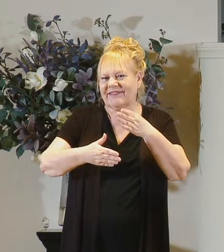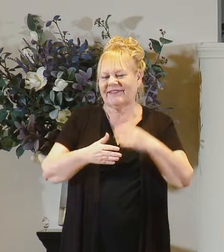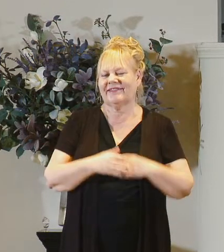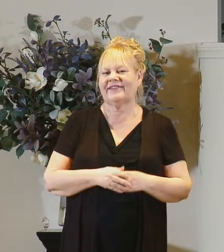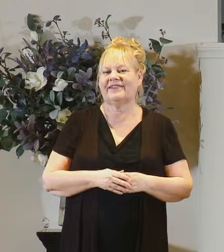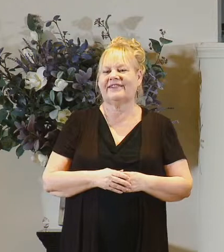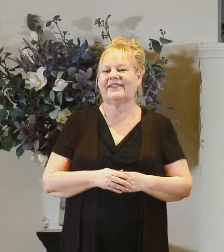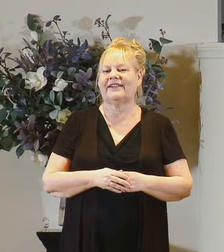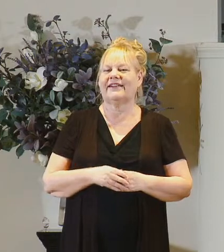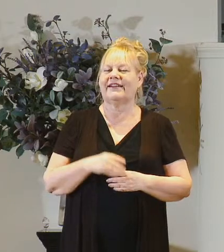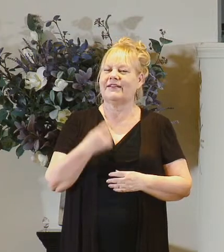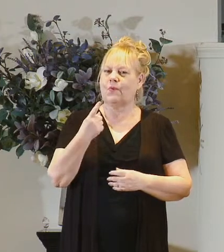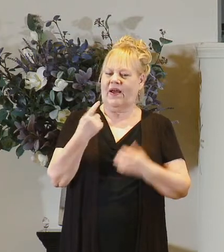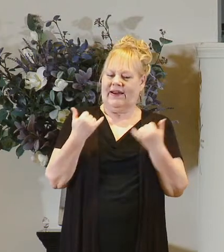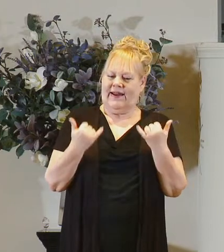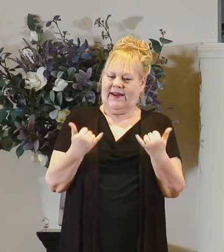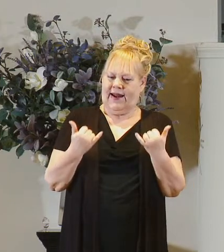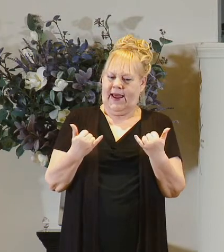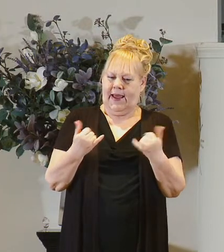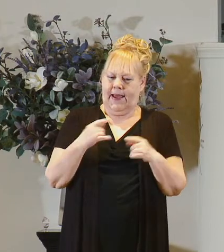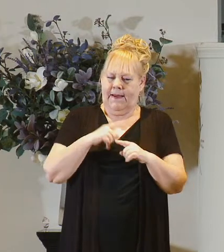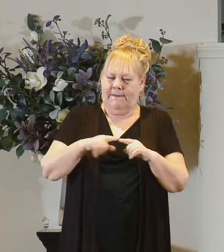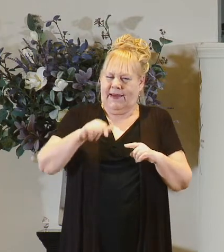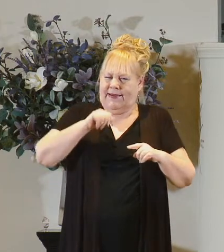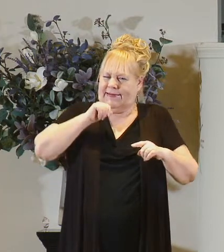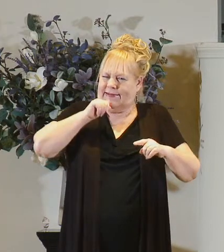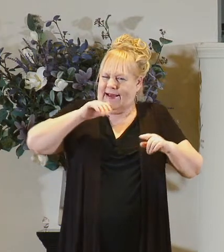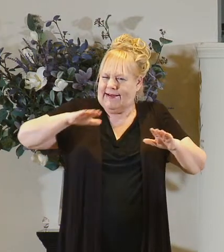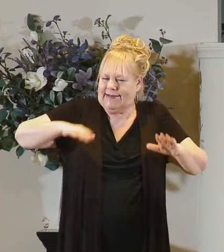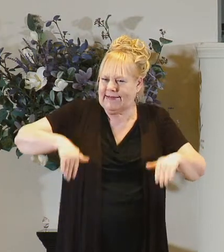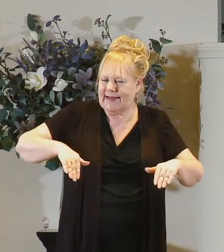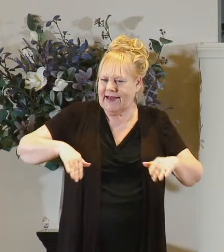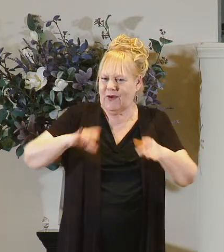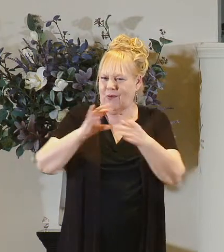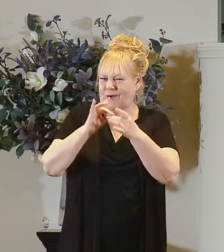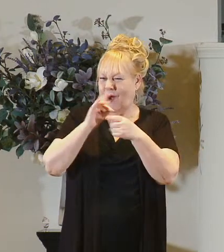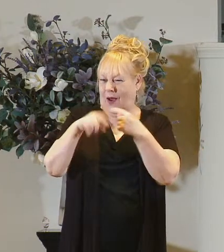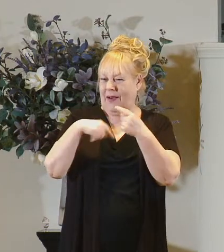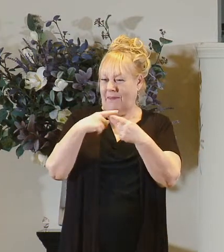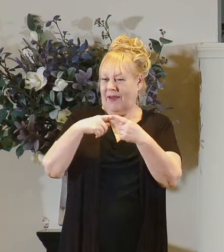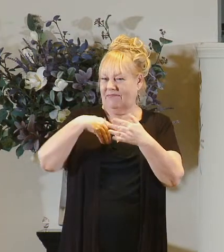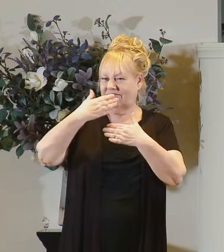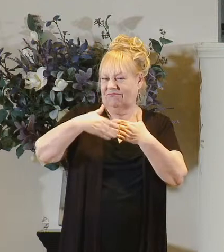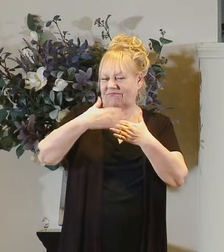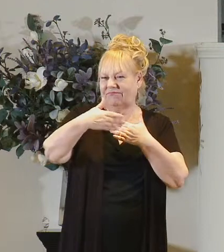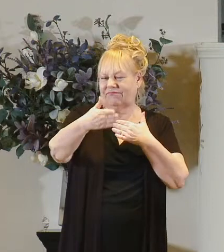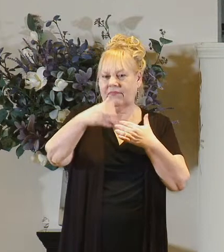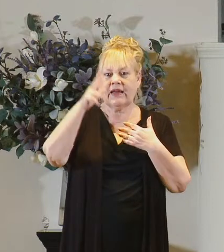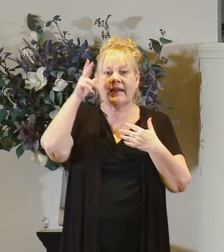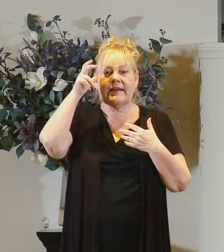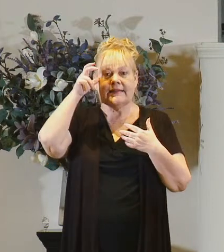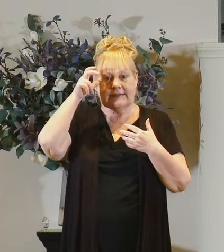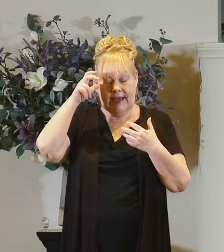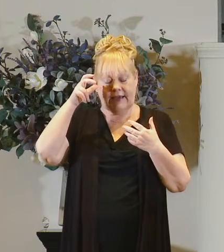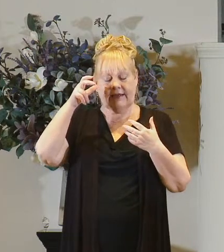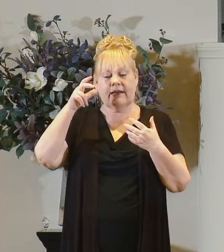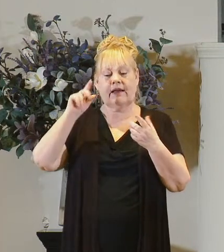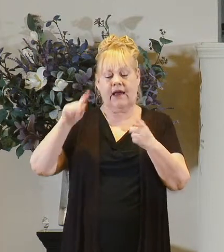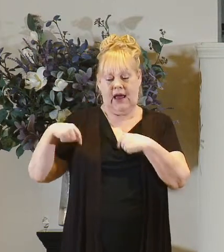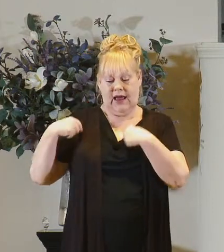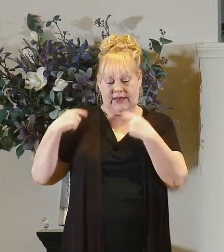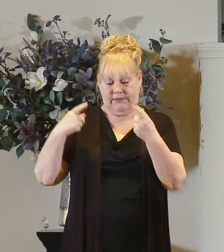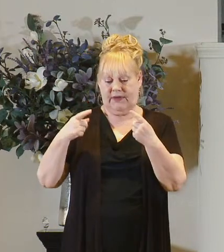it's one of those now but not yet things that we talk about from time to time satan has been